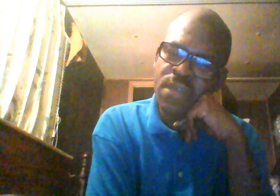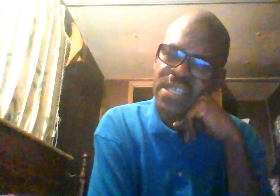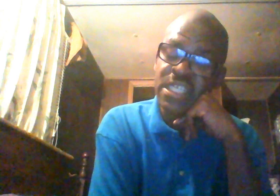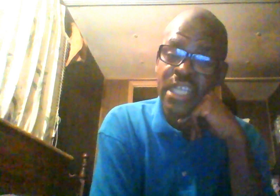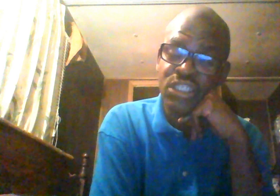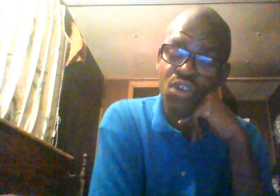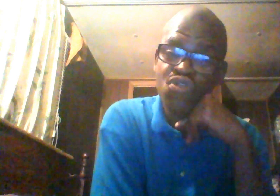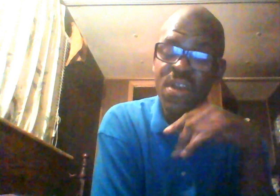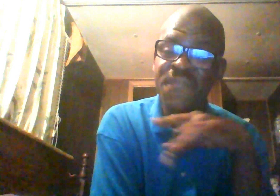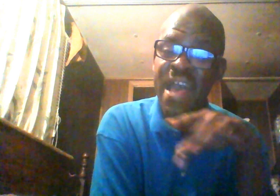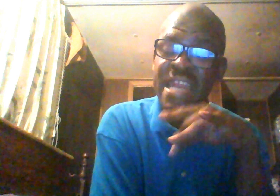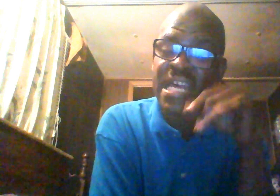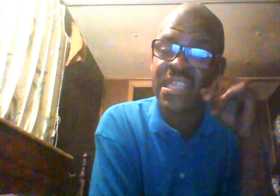investigation on you and find nothing?